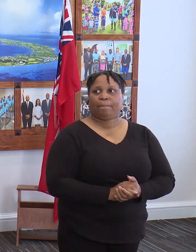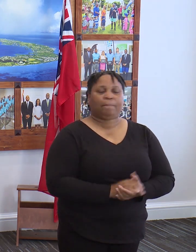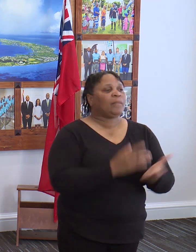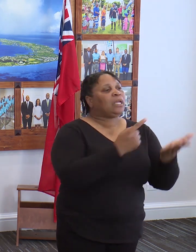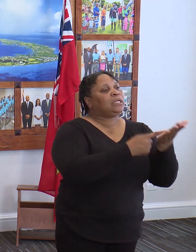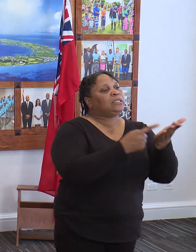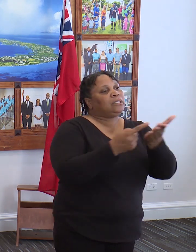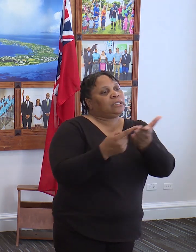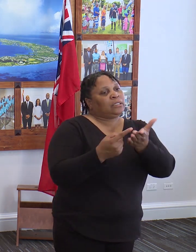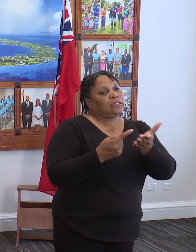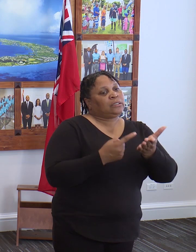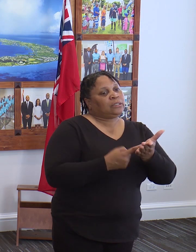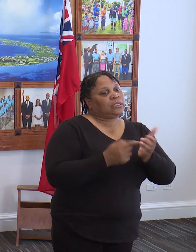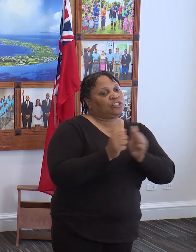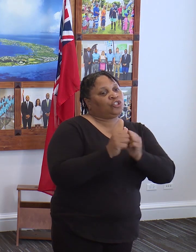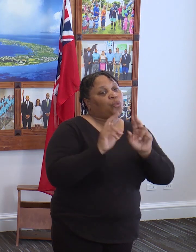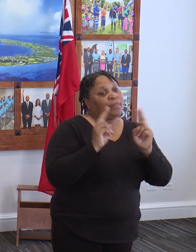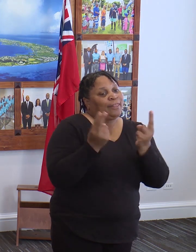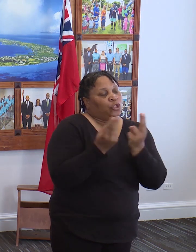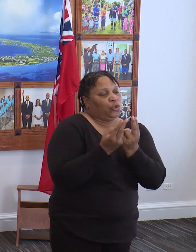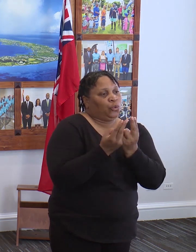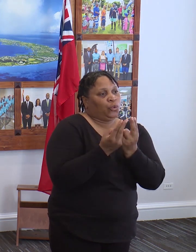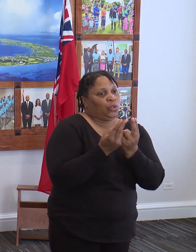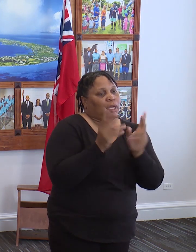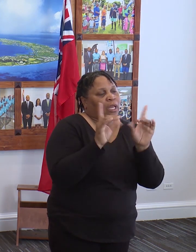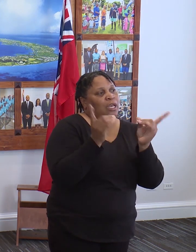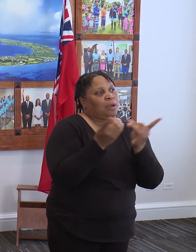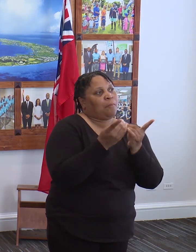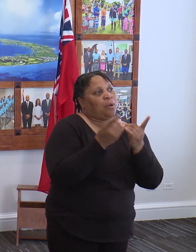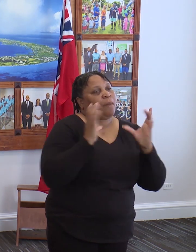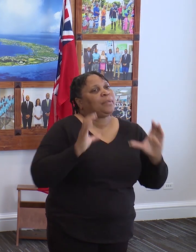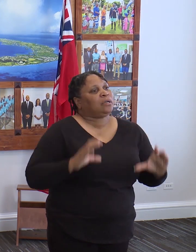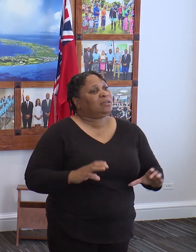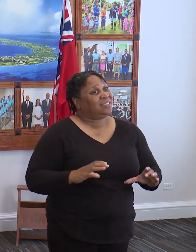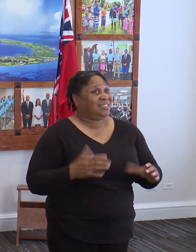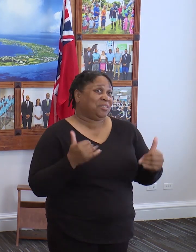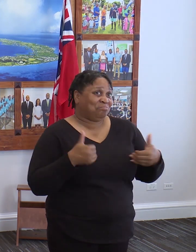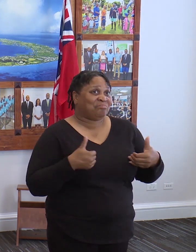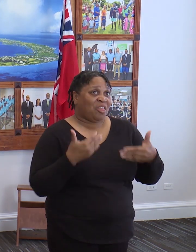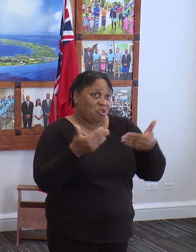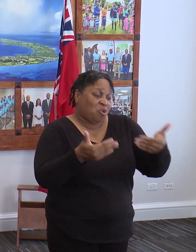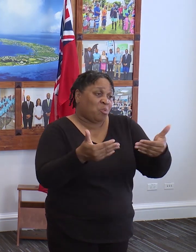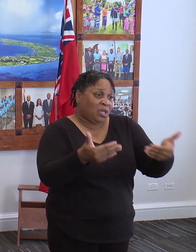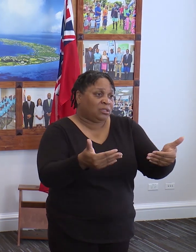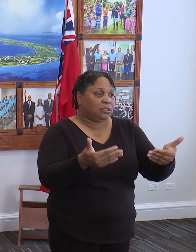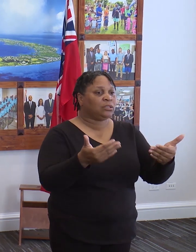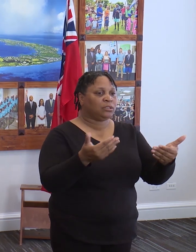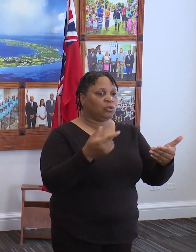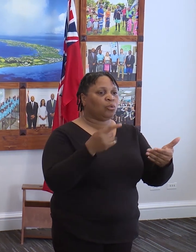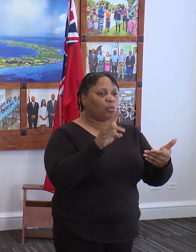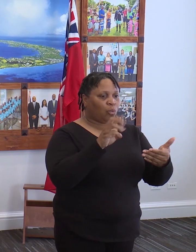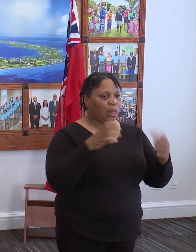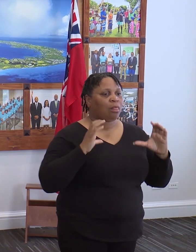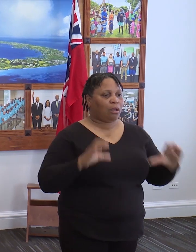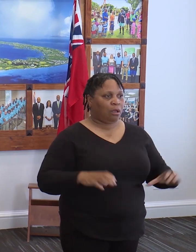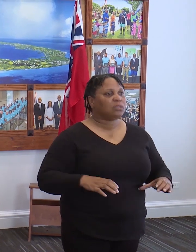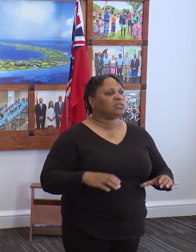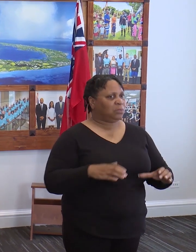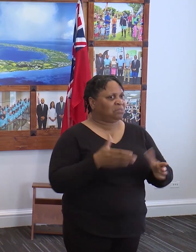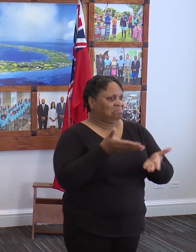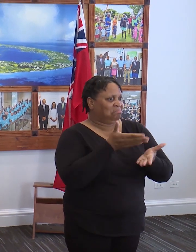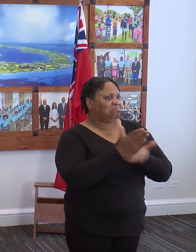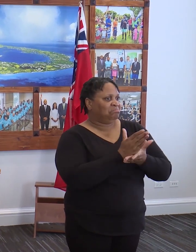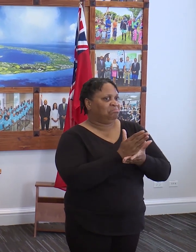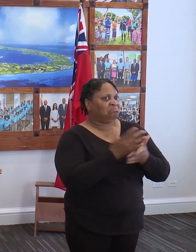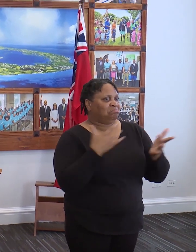Discussions with the union and the Department of Customs are ongoing. As we say, the customs officers have legitimate concerns.